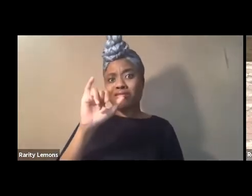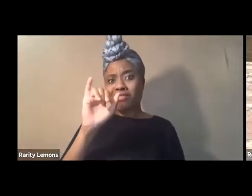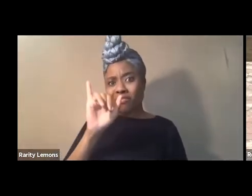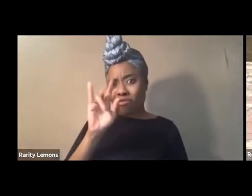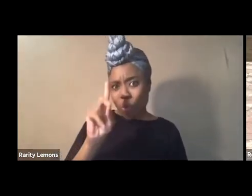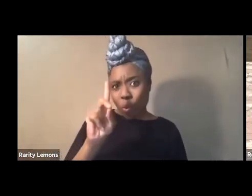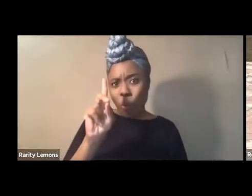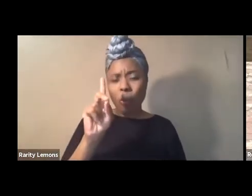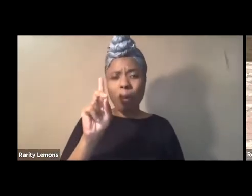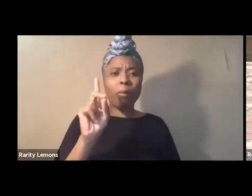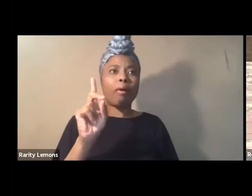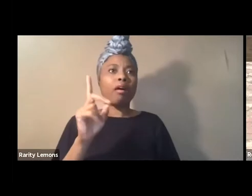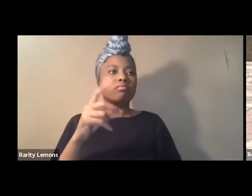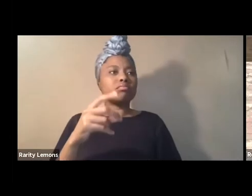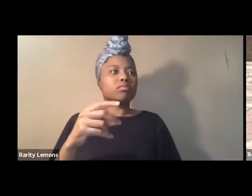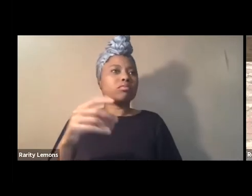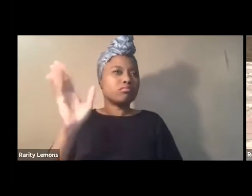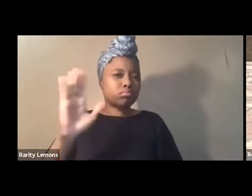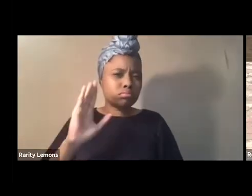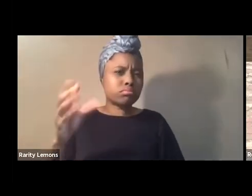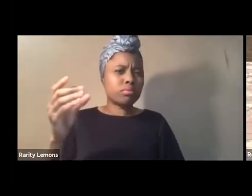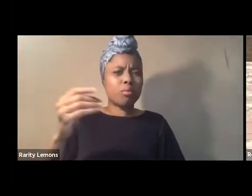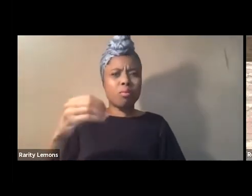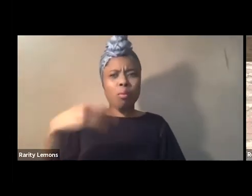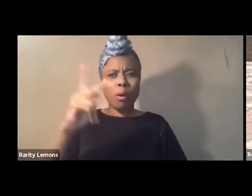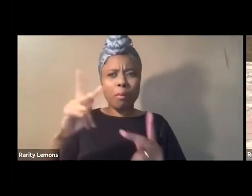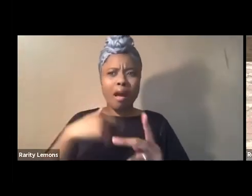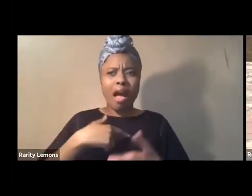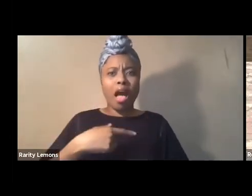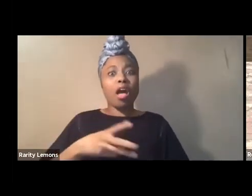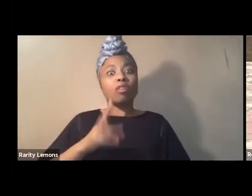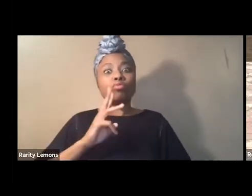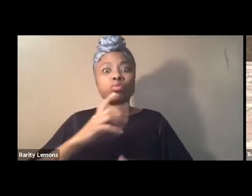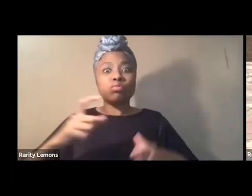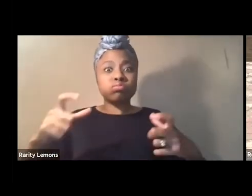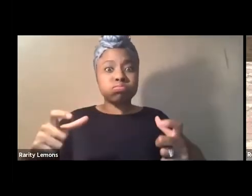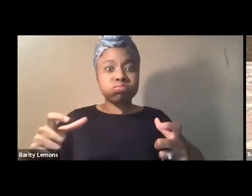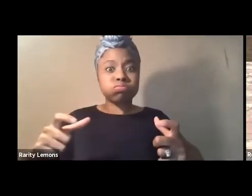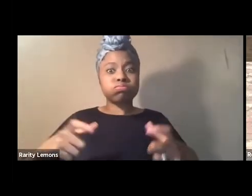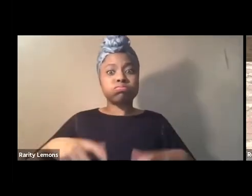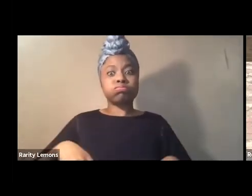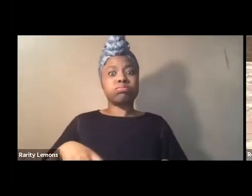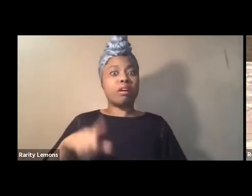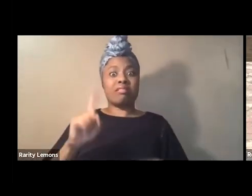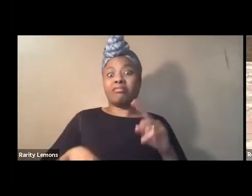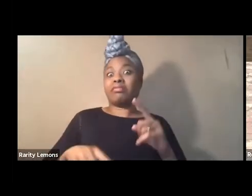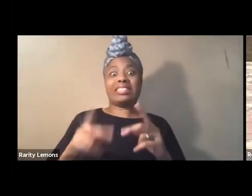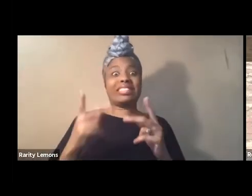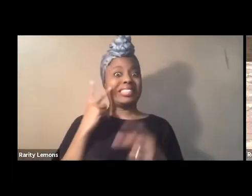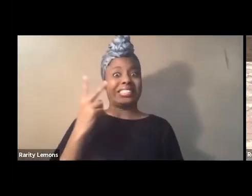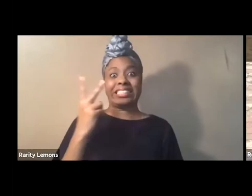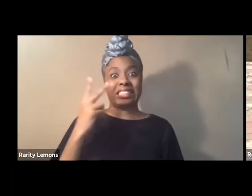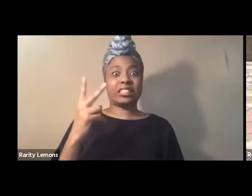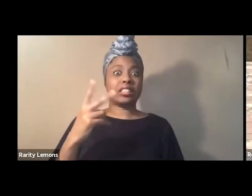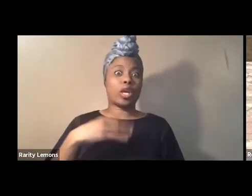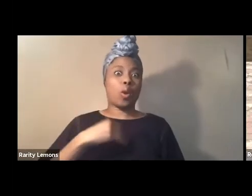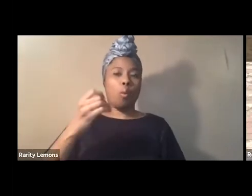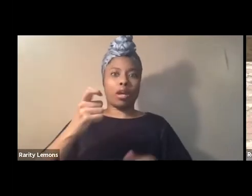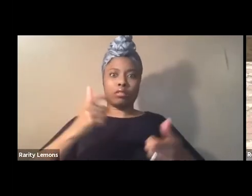fountains of years past but what cannot be visibilized is the violence of white supremacy